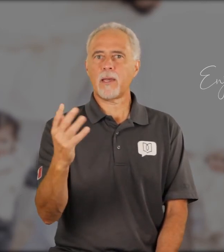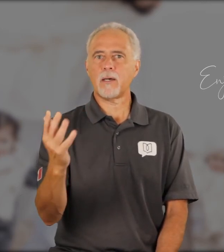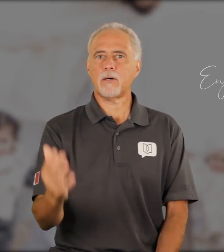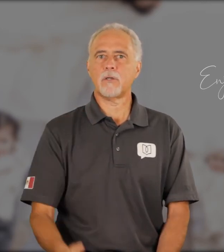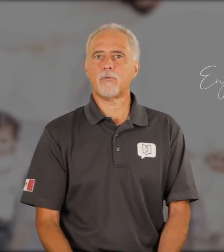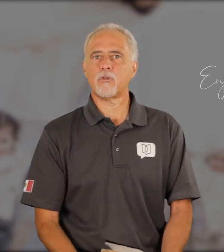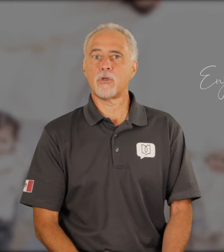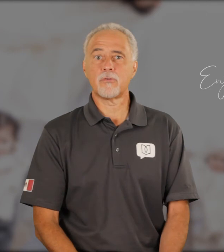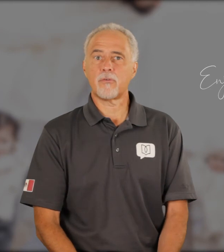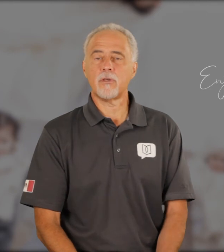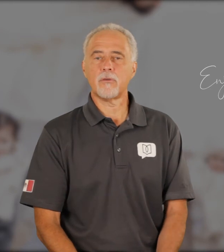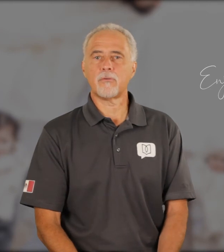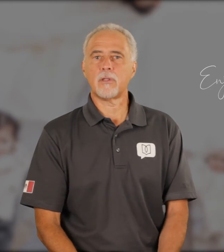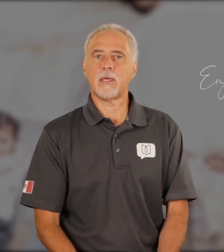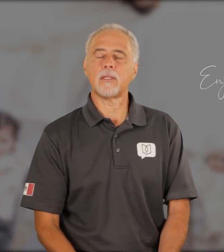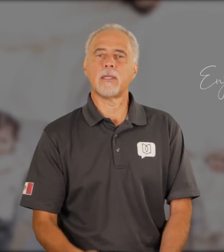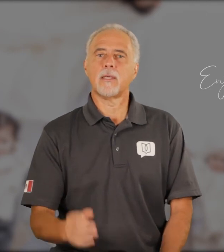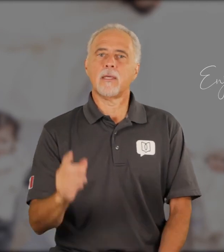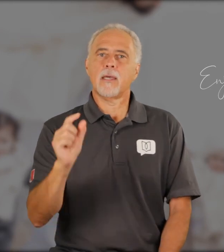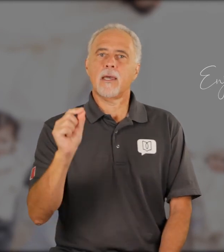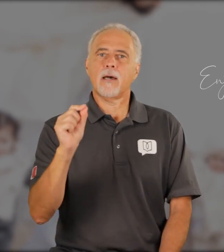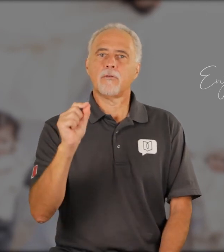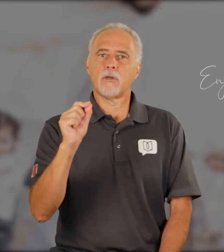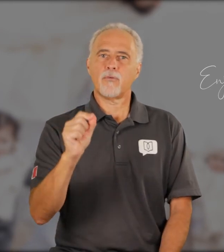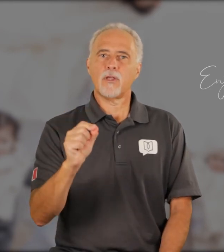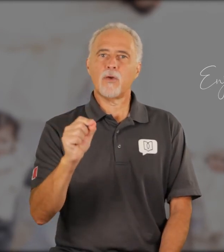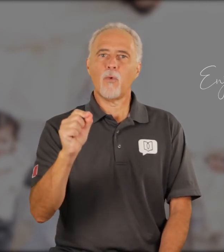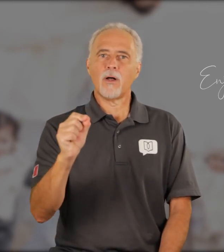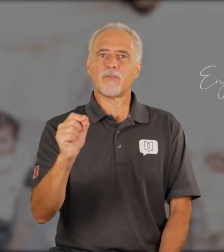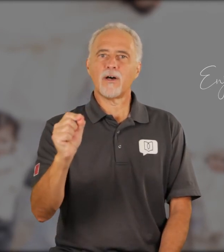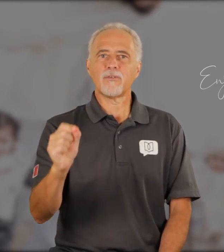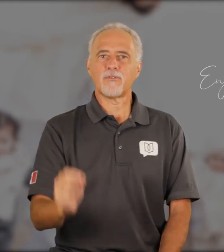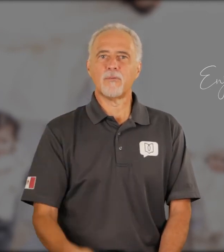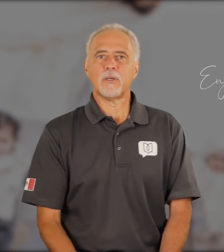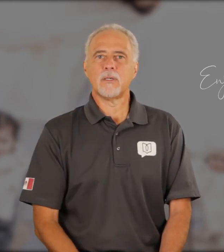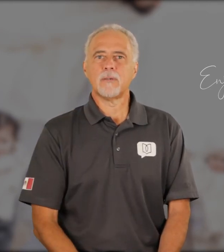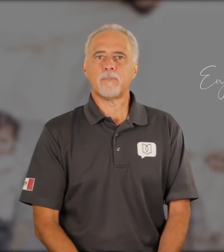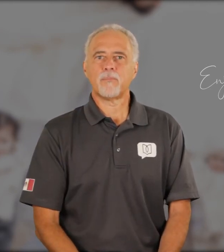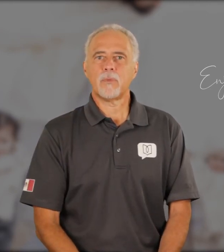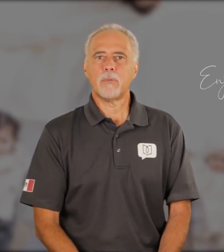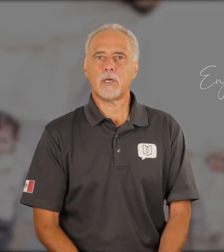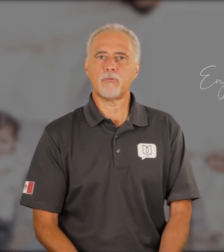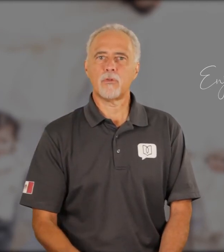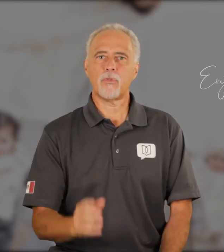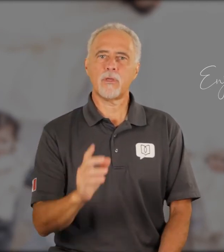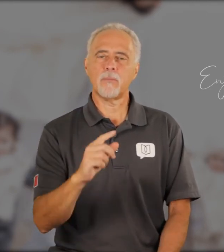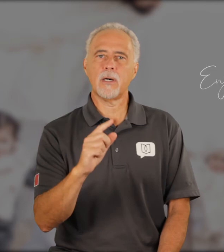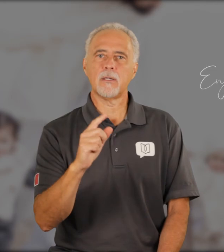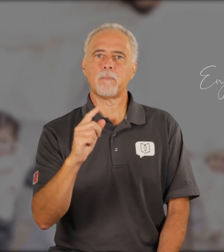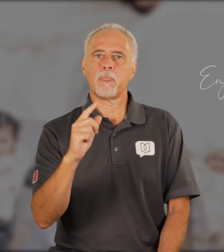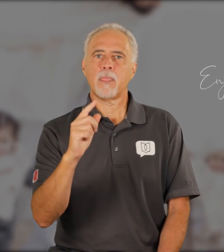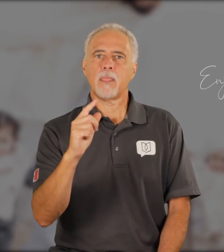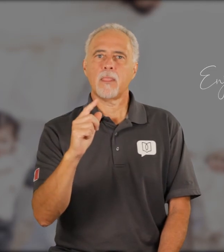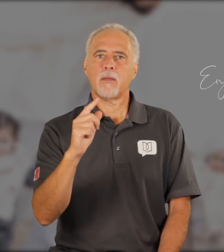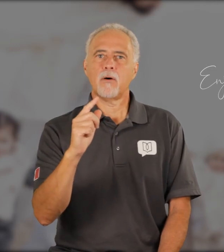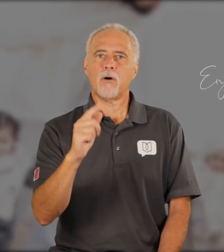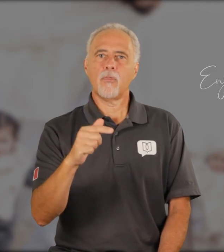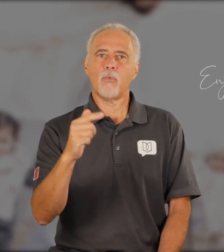how different Jesus is, and how different he wants us to be. Because when you think about all the